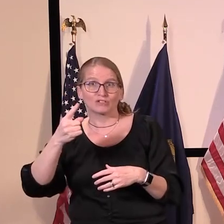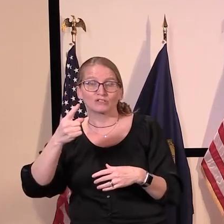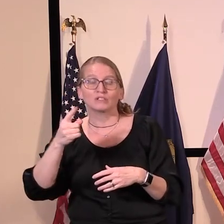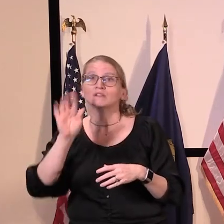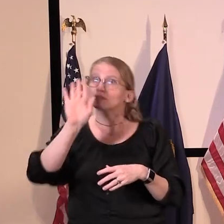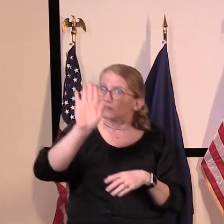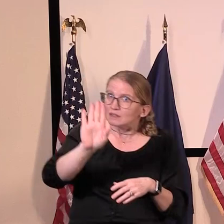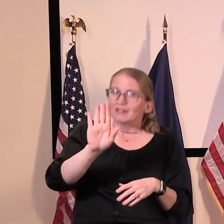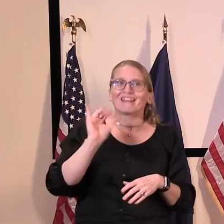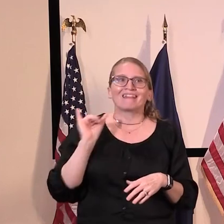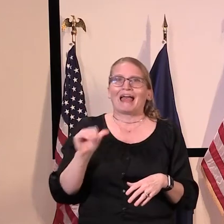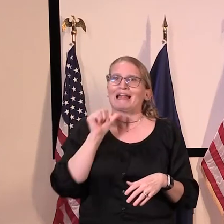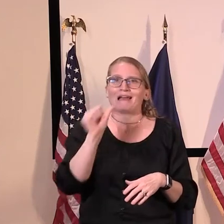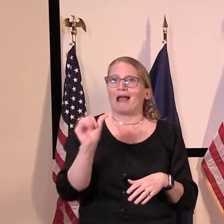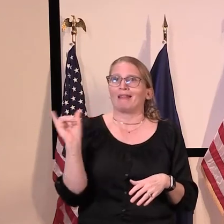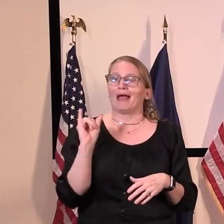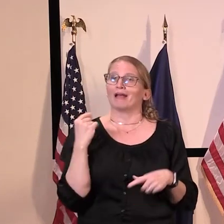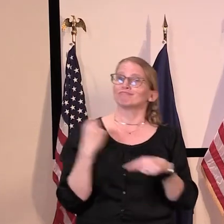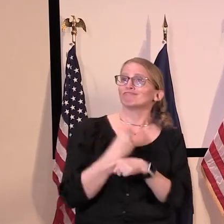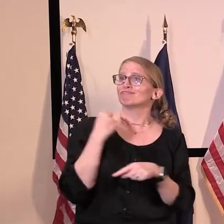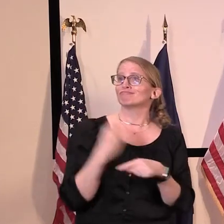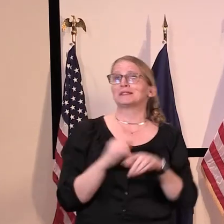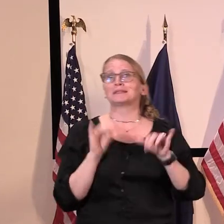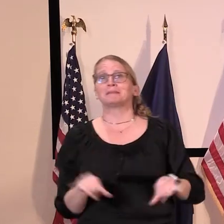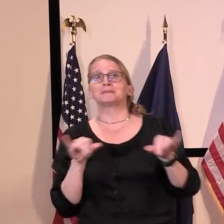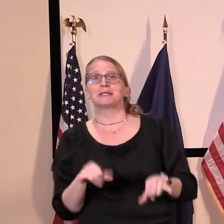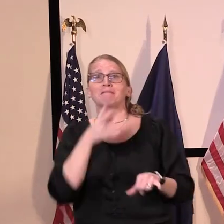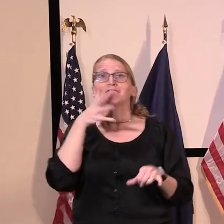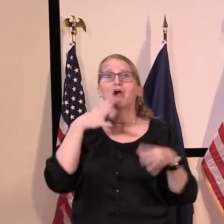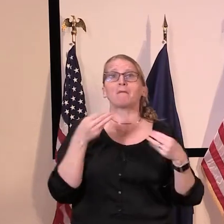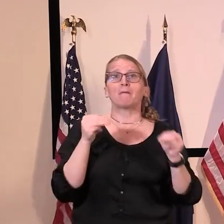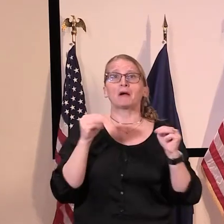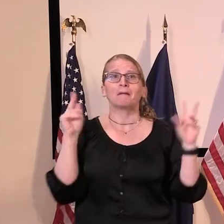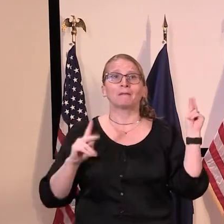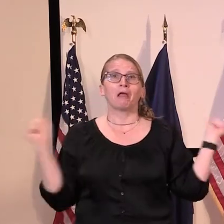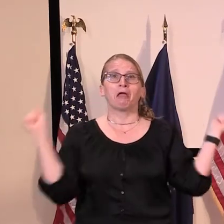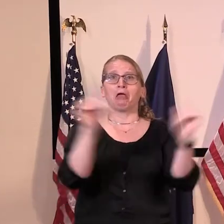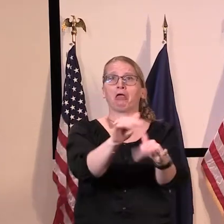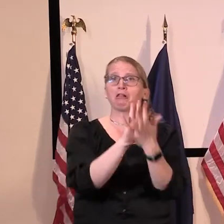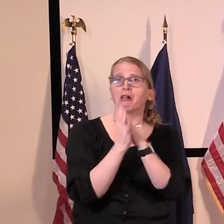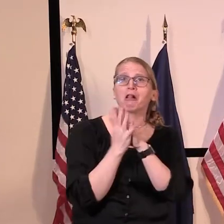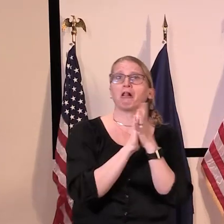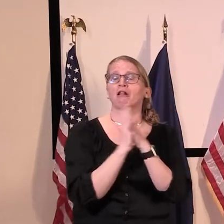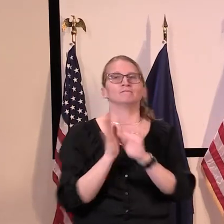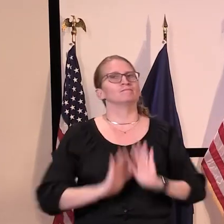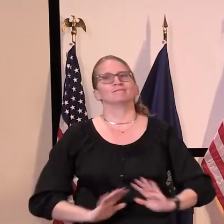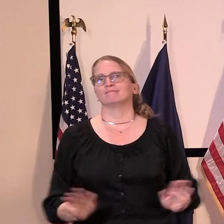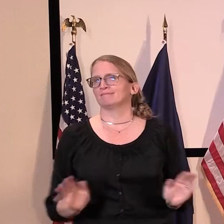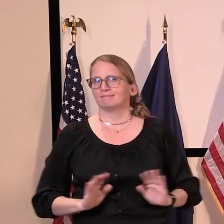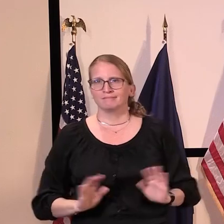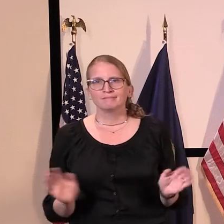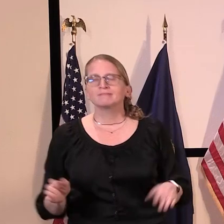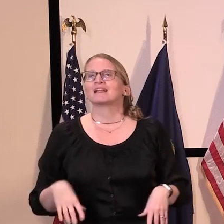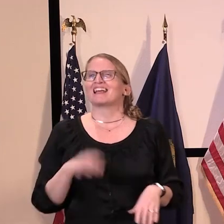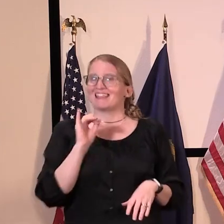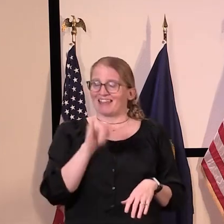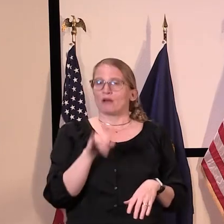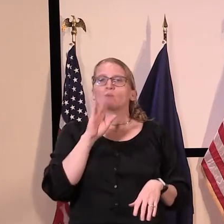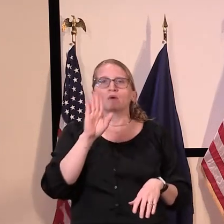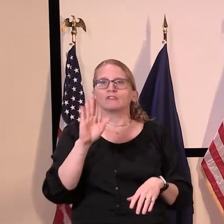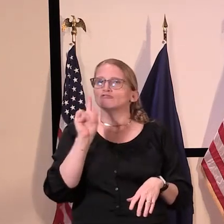a traditional farmers market. I've asked that guidance focus on food distribution, not a social gathering.